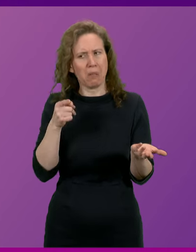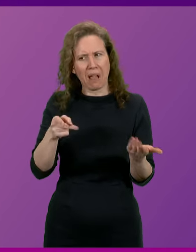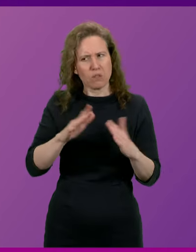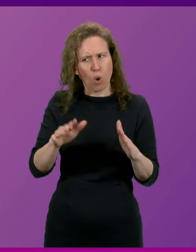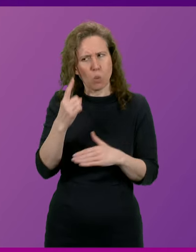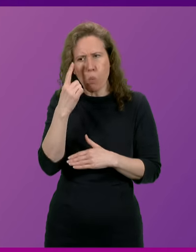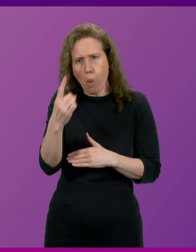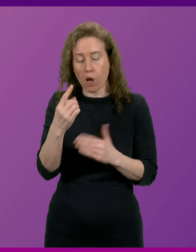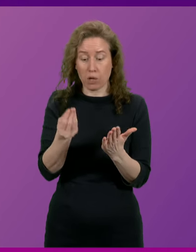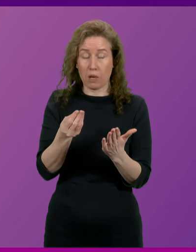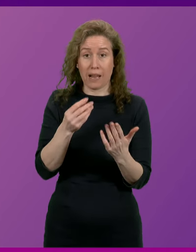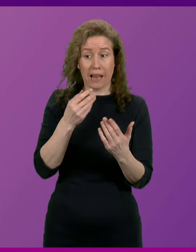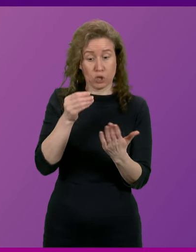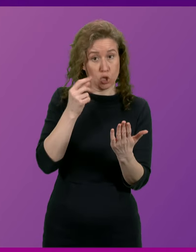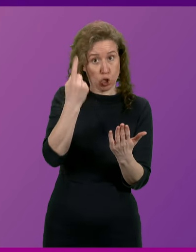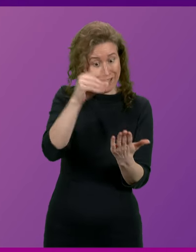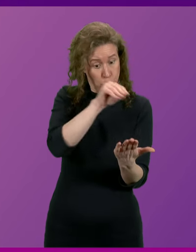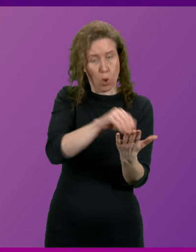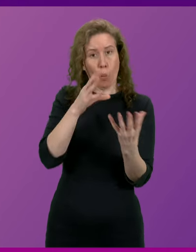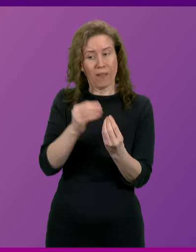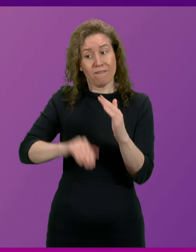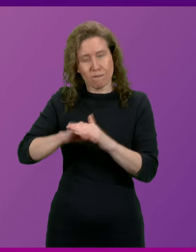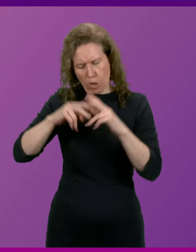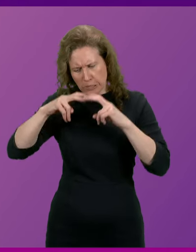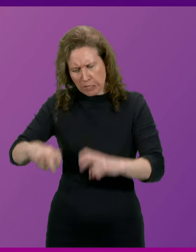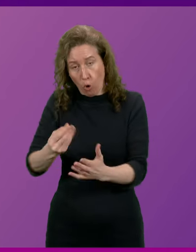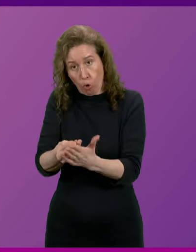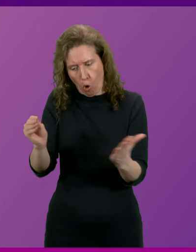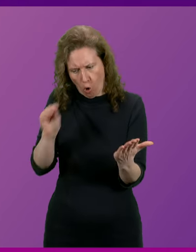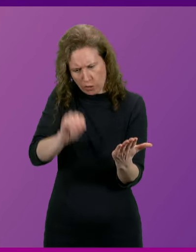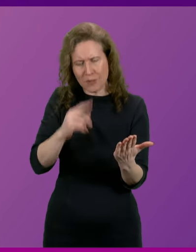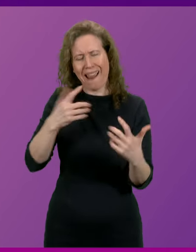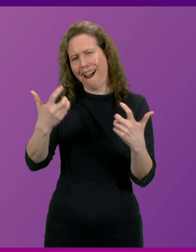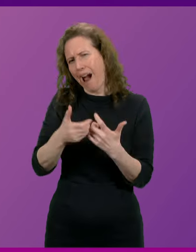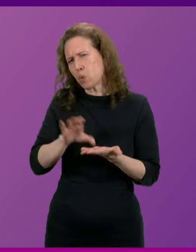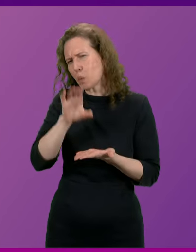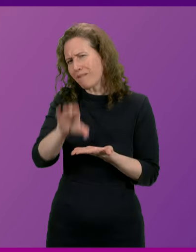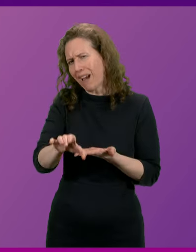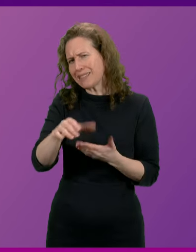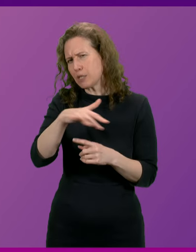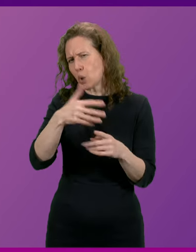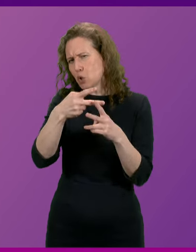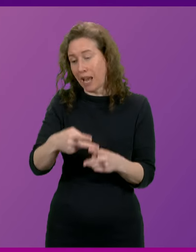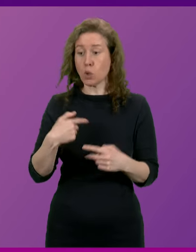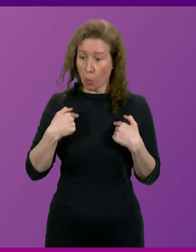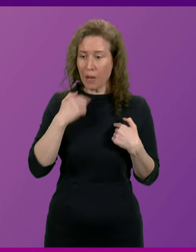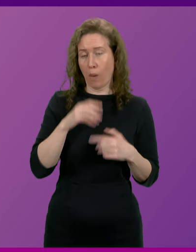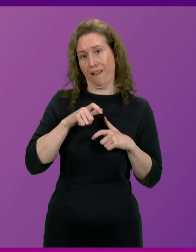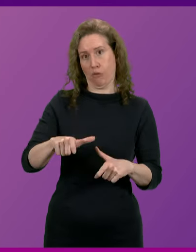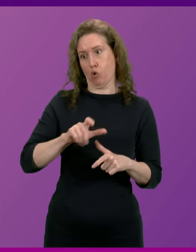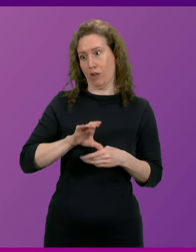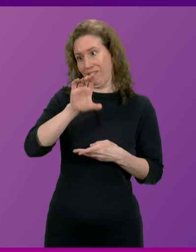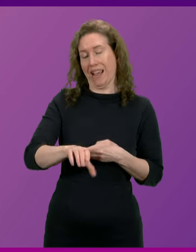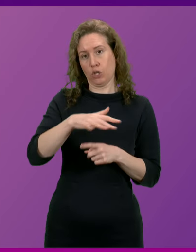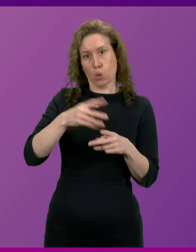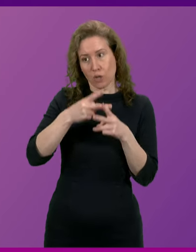single costed suggestion in relation to how we would invest in social care. So, we'll continue to invest in our social care workers, engage